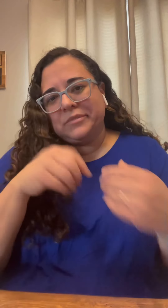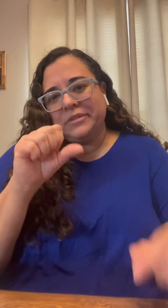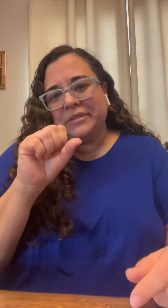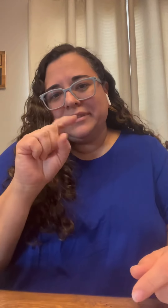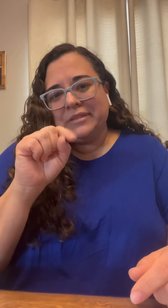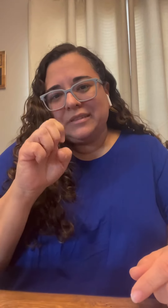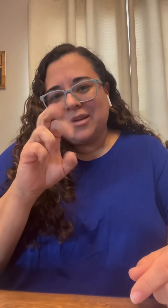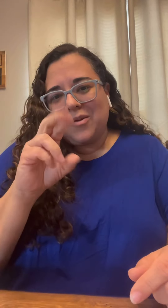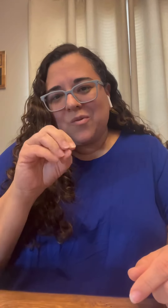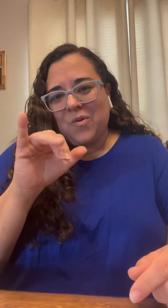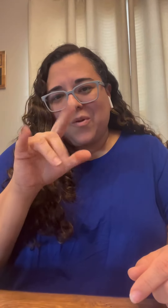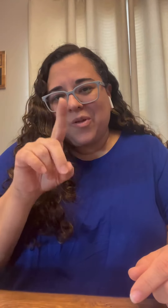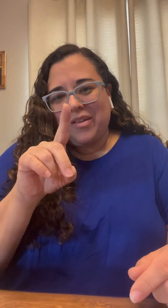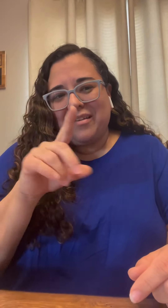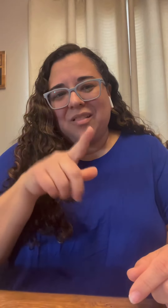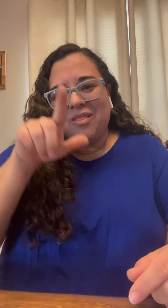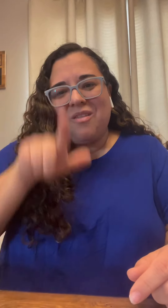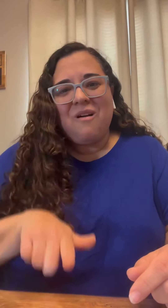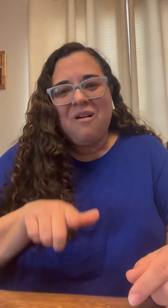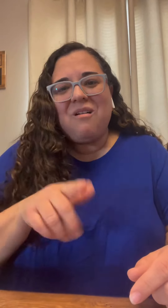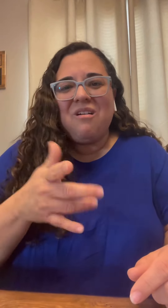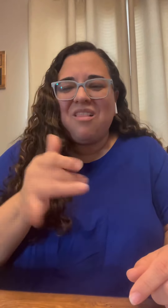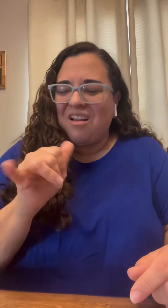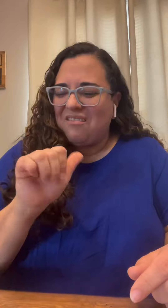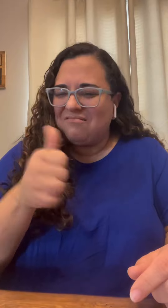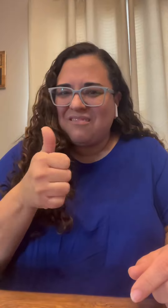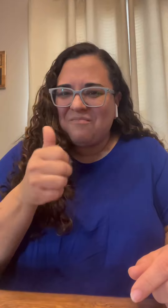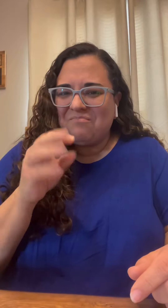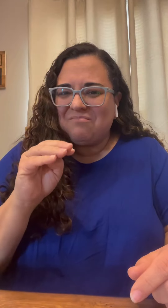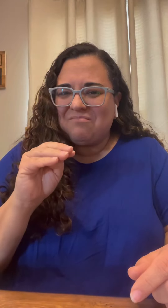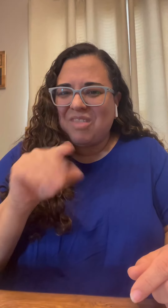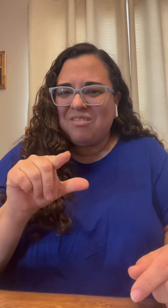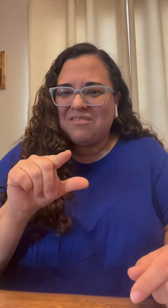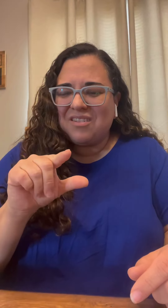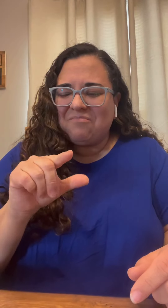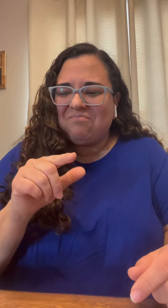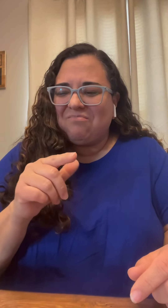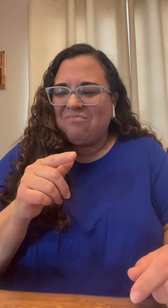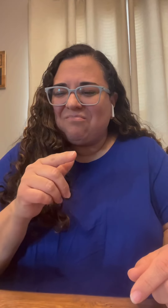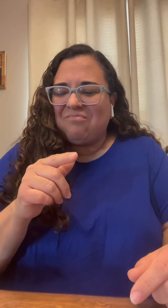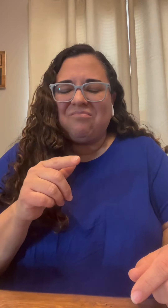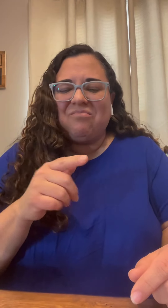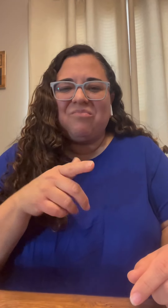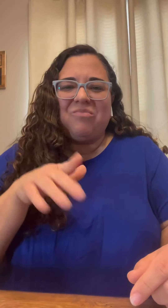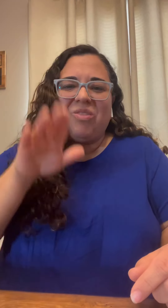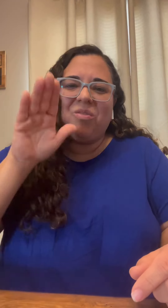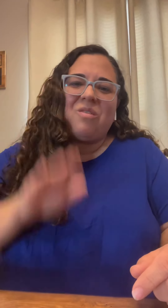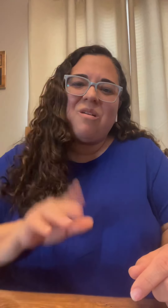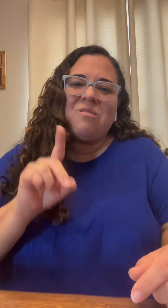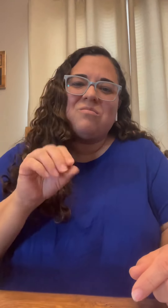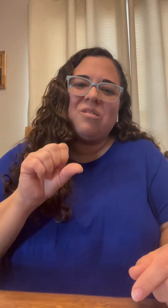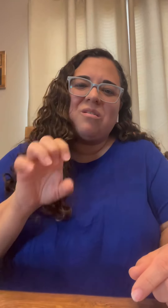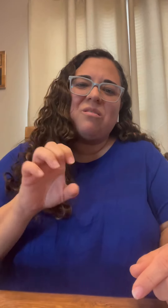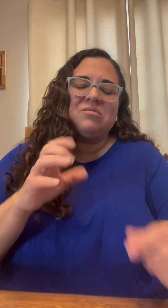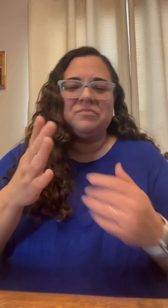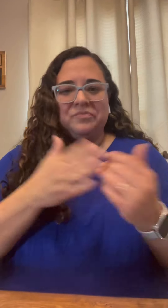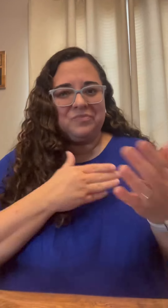in the hospital so they put me on a steroid just like a low 10 milligram uh low dose